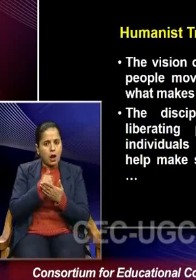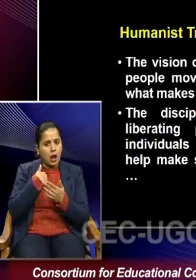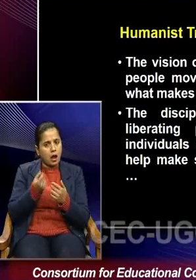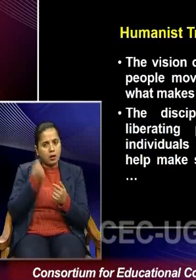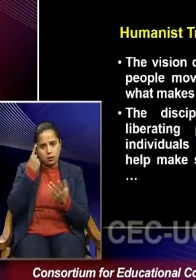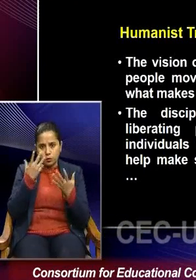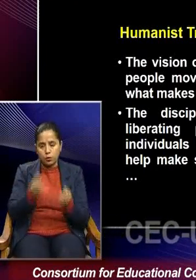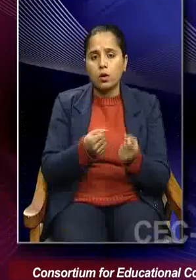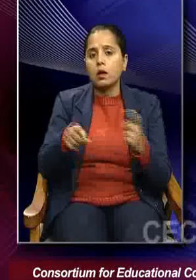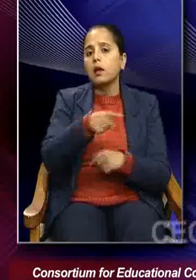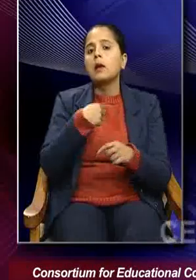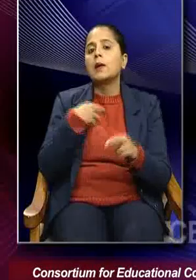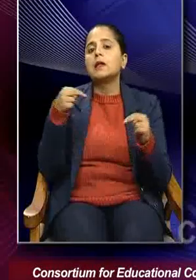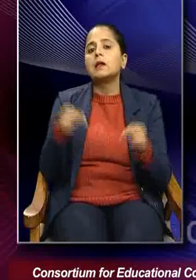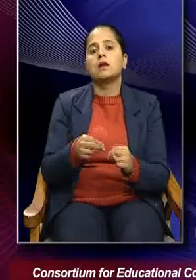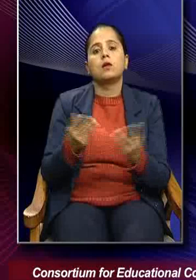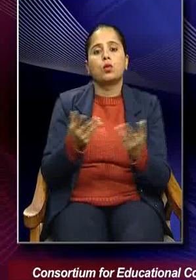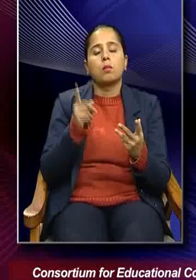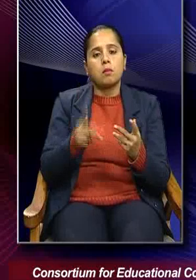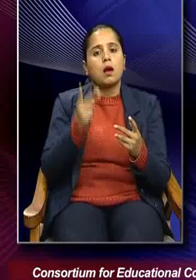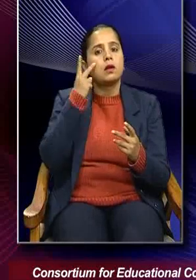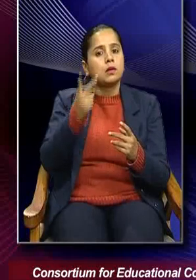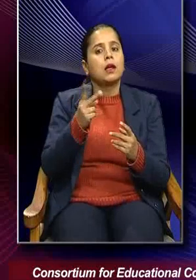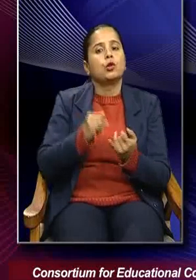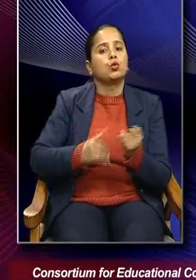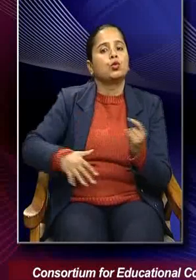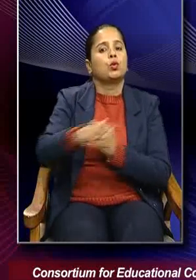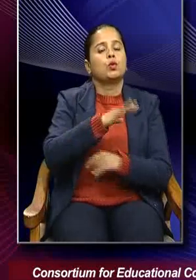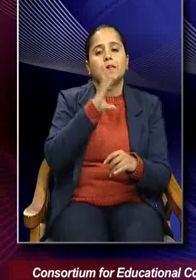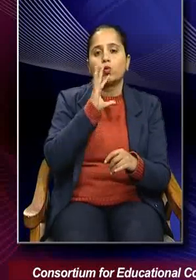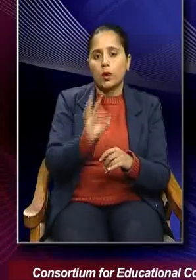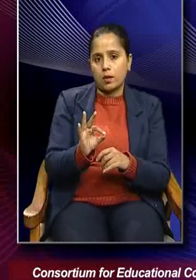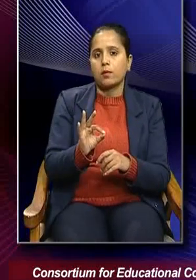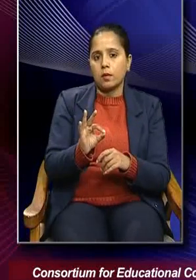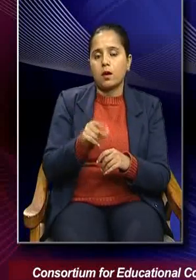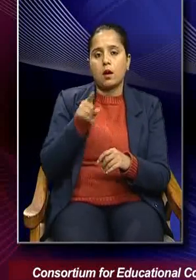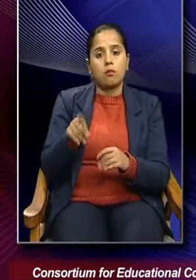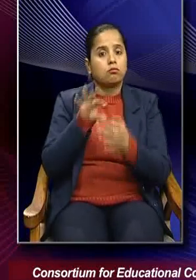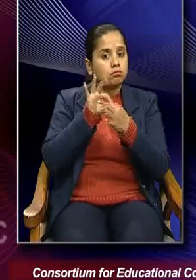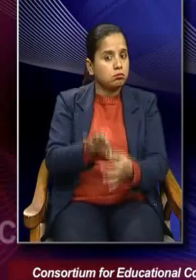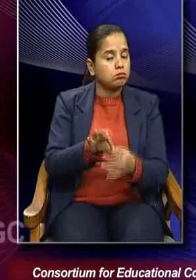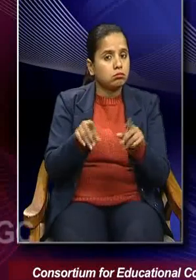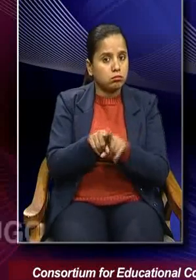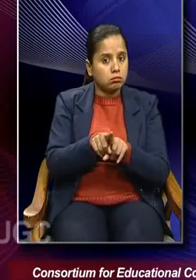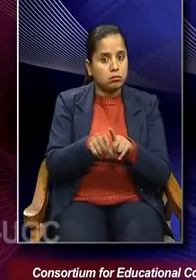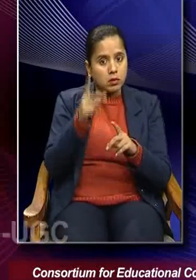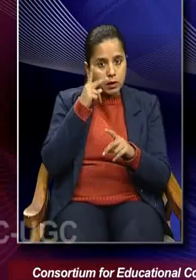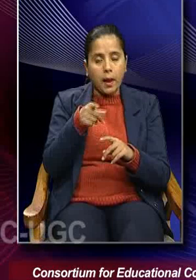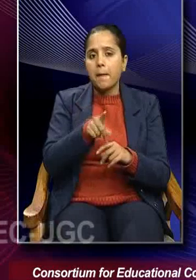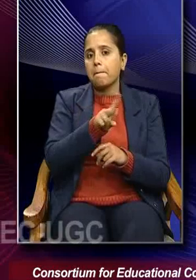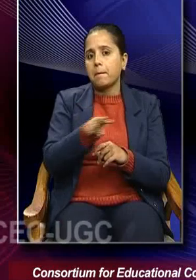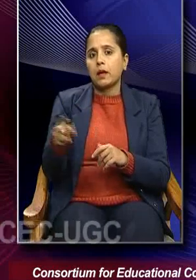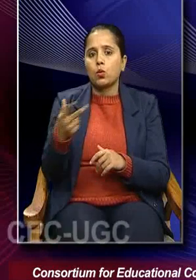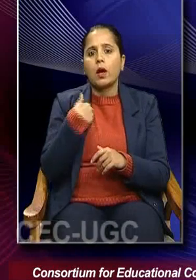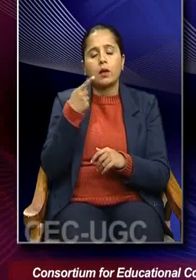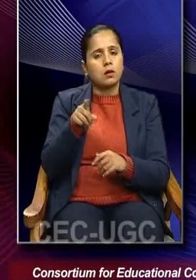that we need to construct social reality with reference to the meaning that